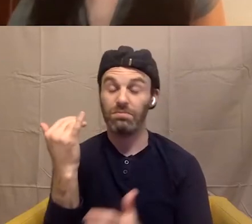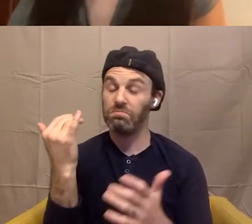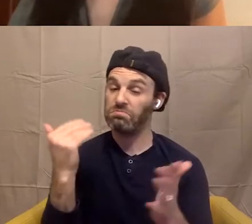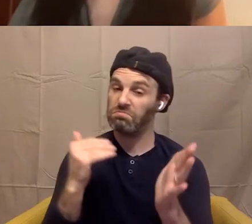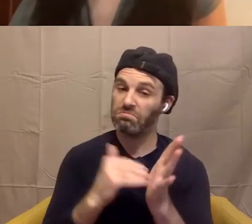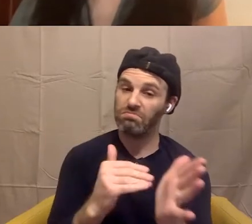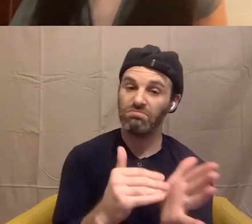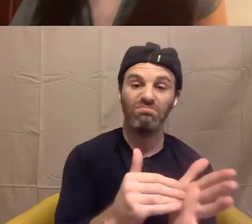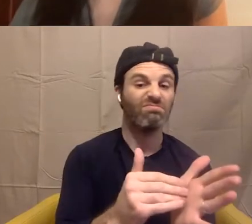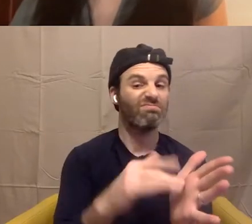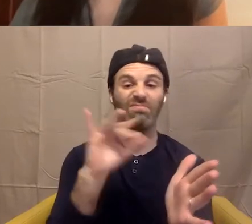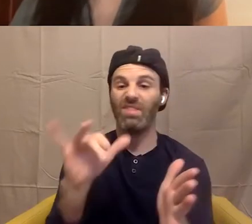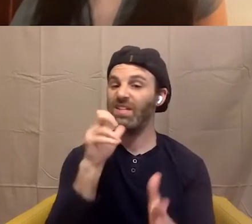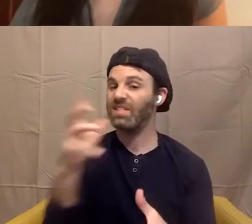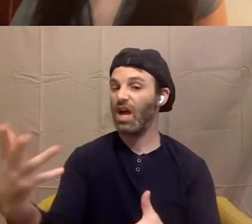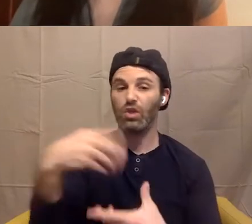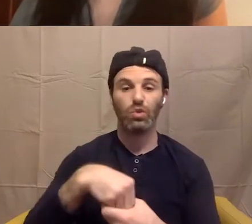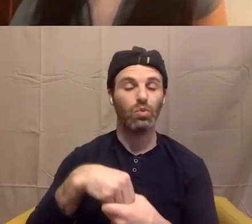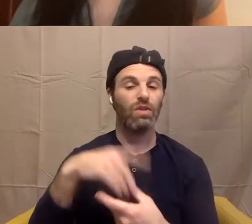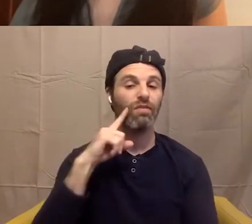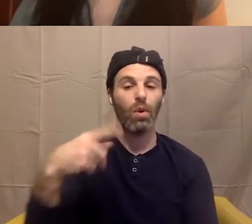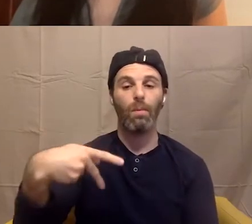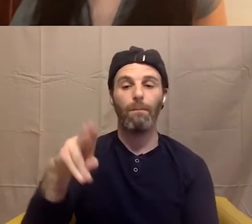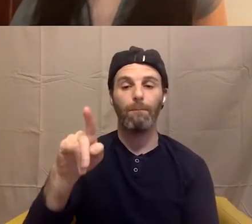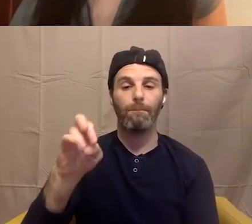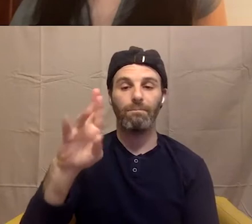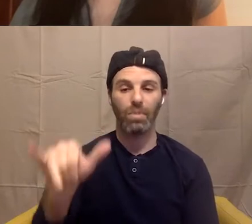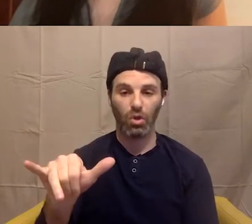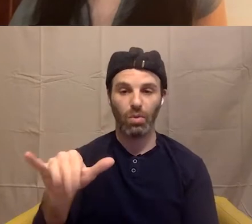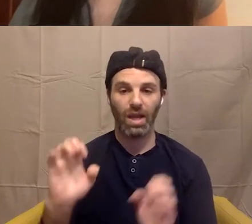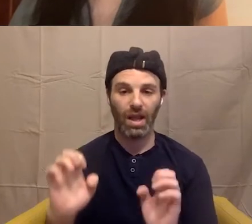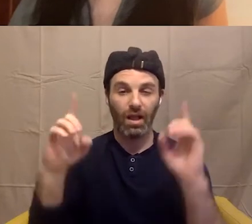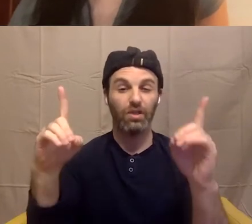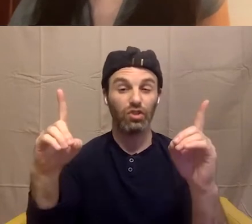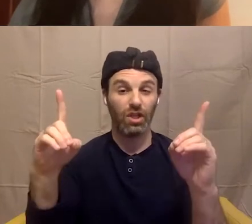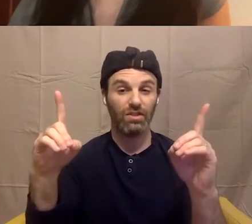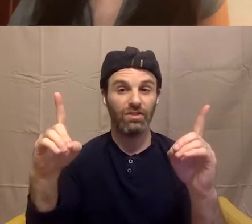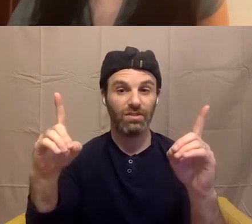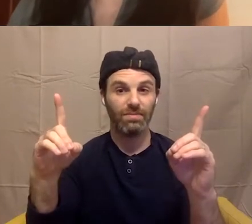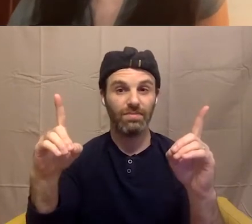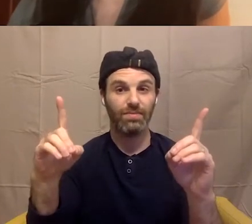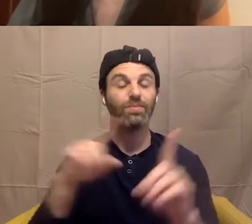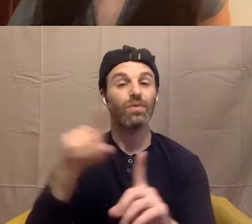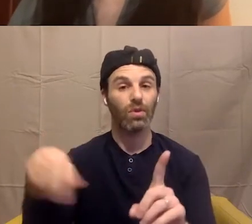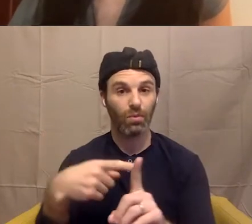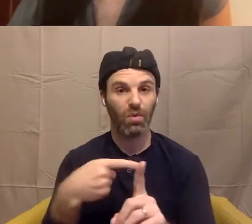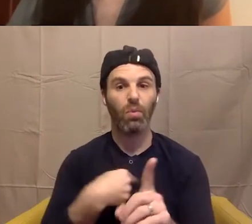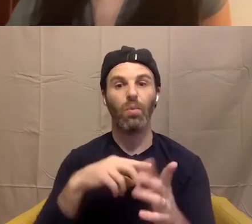included in puberty education. And so when we define sex in that setting and in that context for young